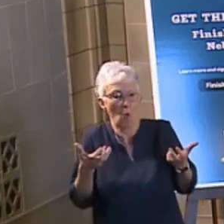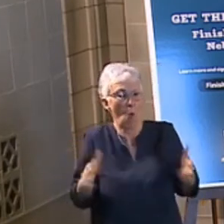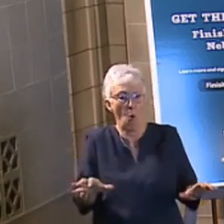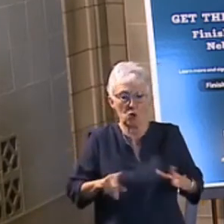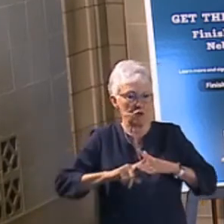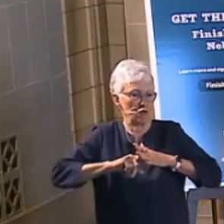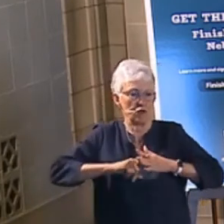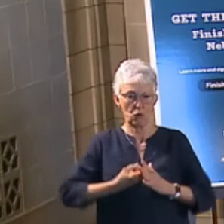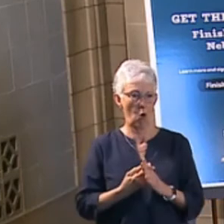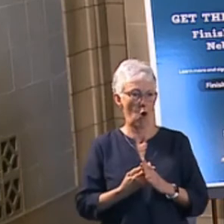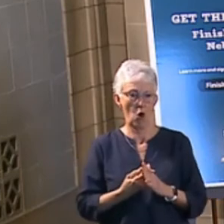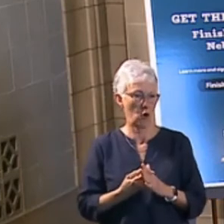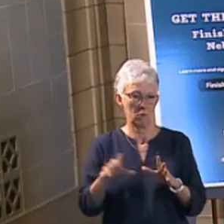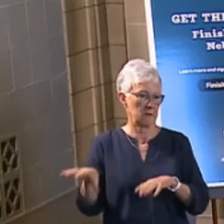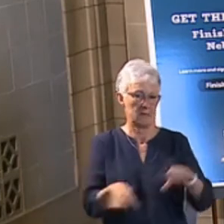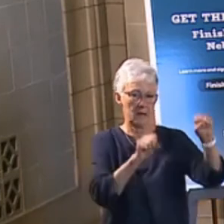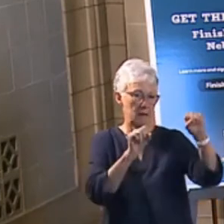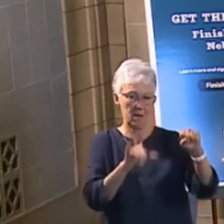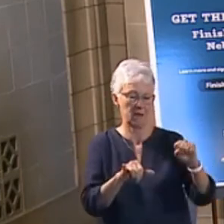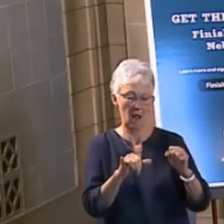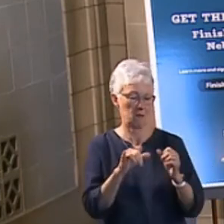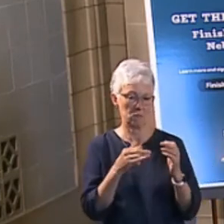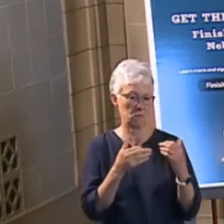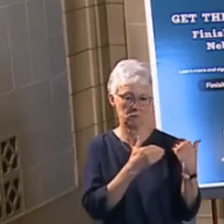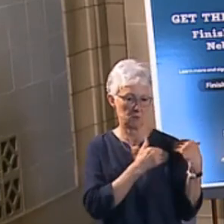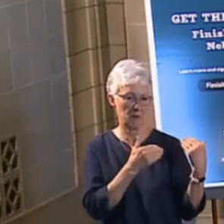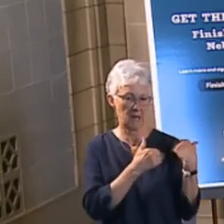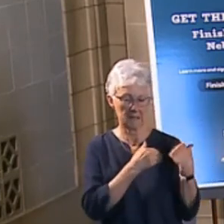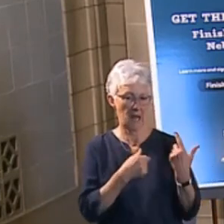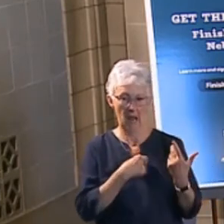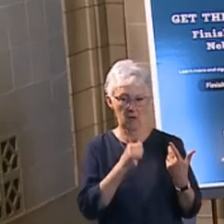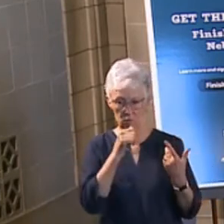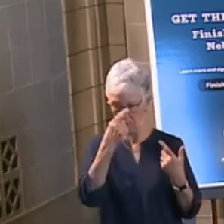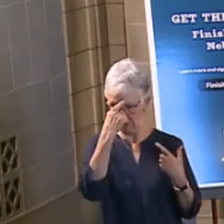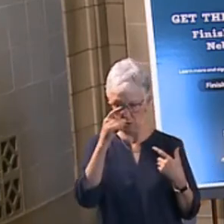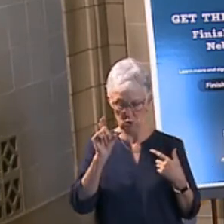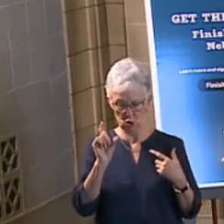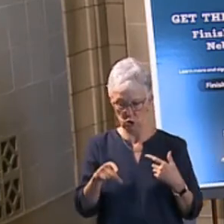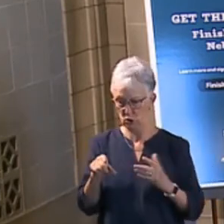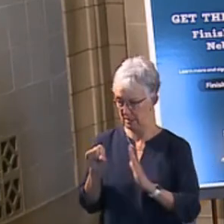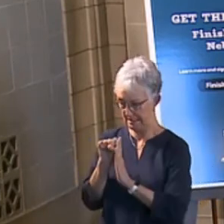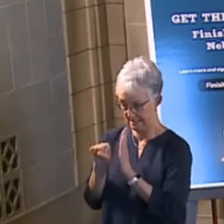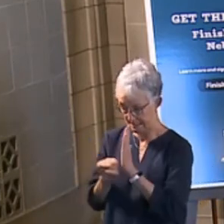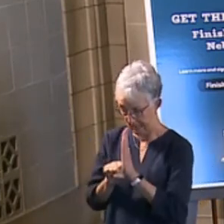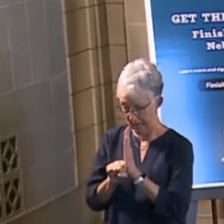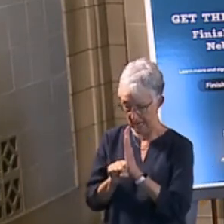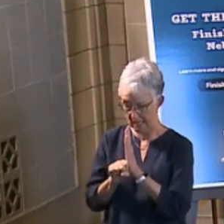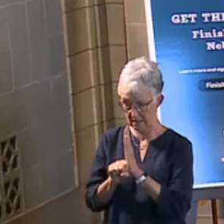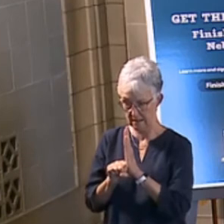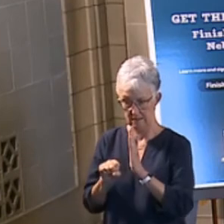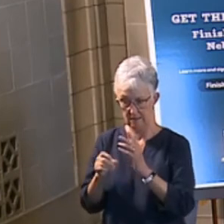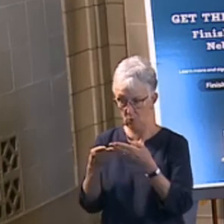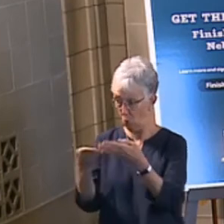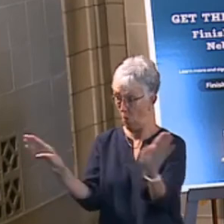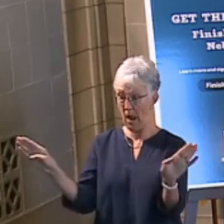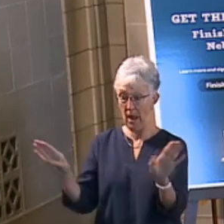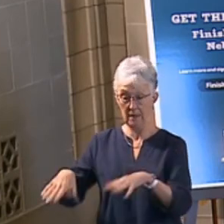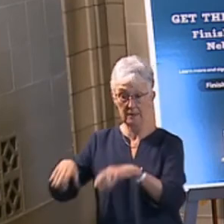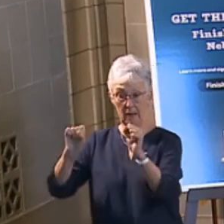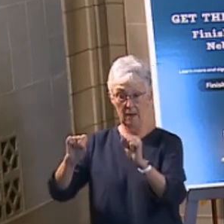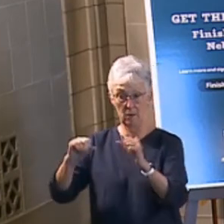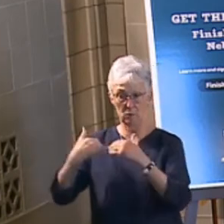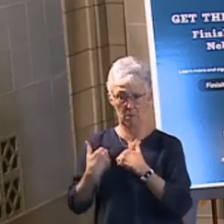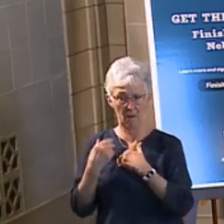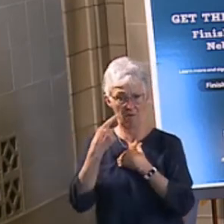oppose LB 147 for going down this path. We should not be exposing the state taxpayers for the mistakes that were made by the